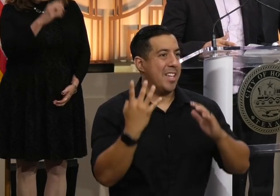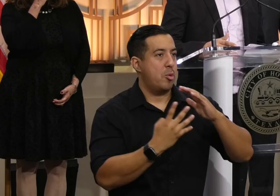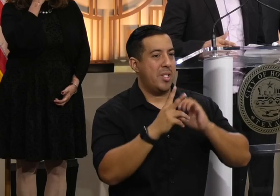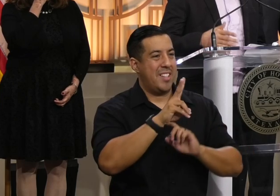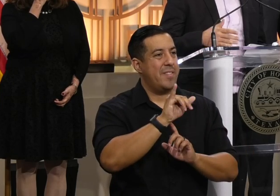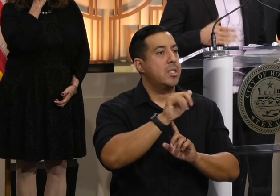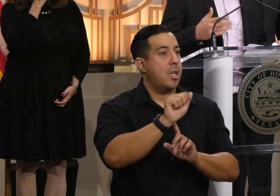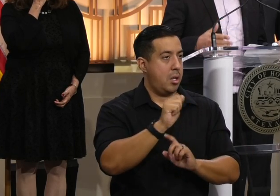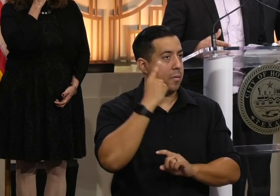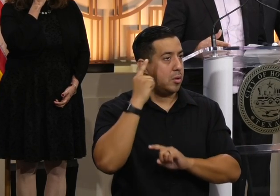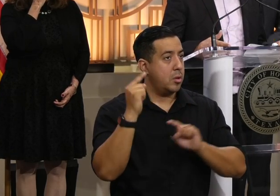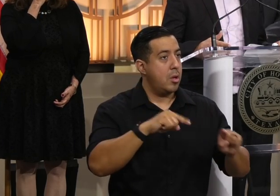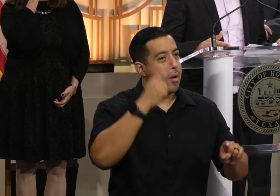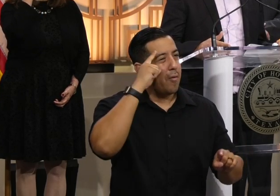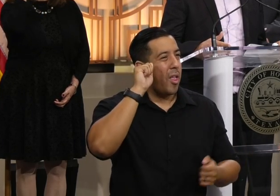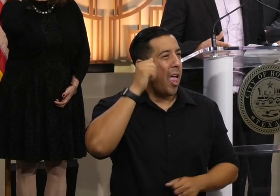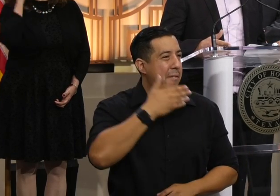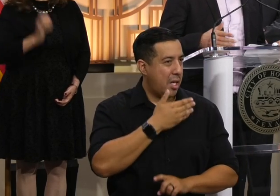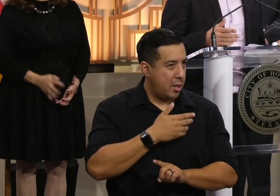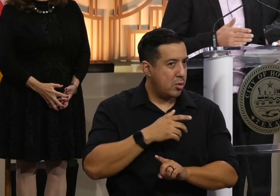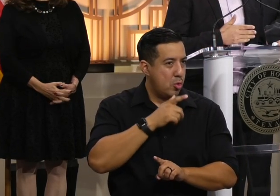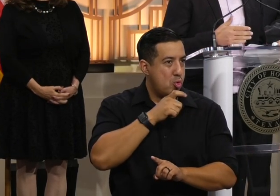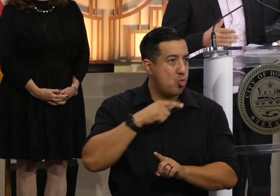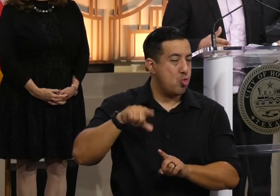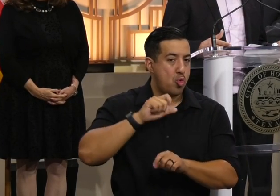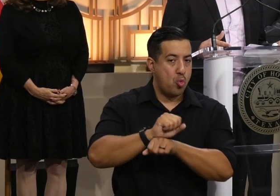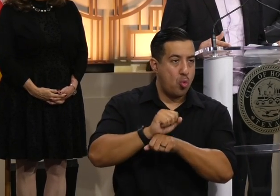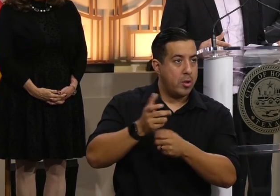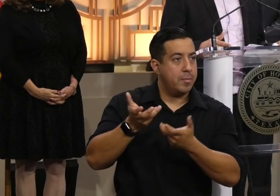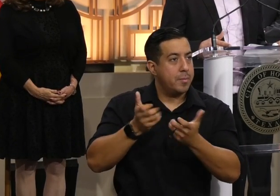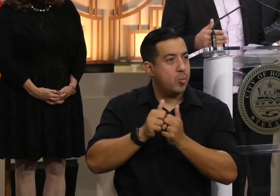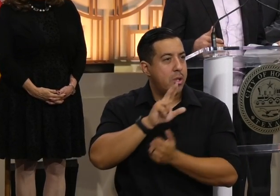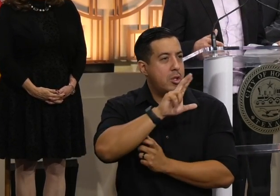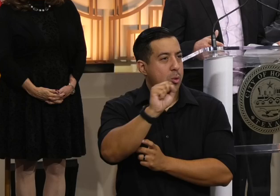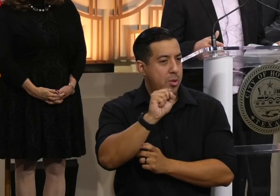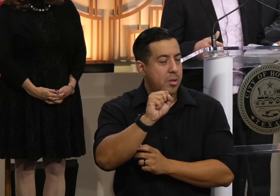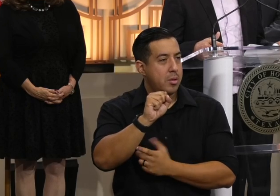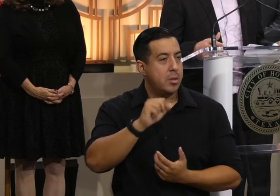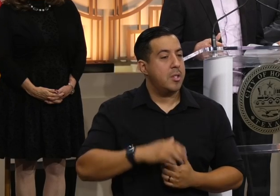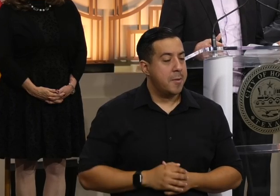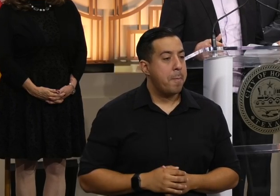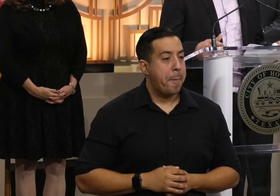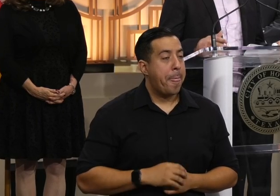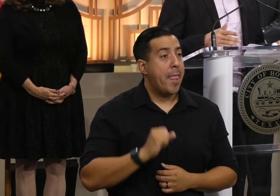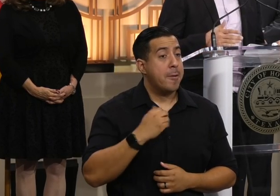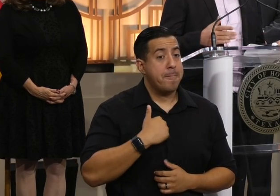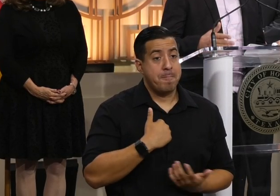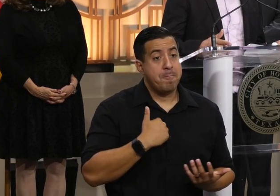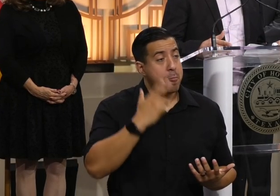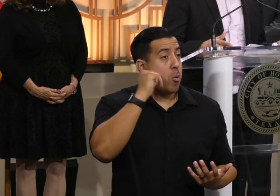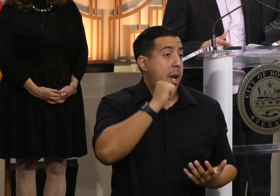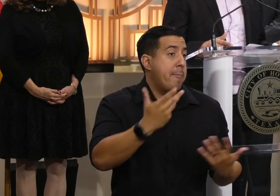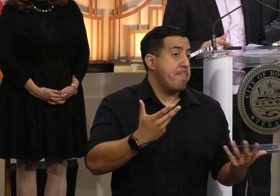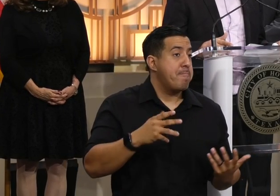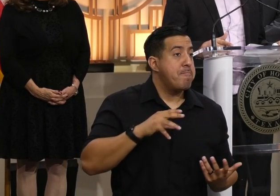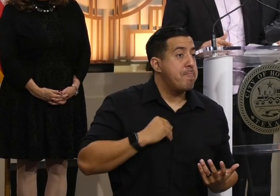which is particularly for the Afghans who work alongside the U.S. and the Iraqis as well. So I said, yeah, why not,